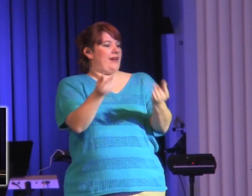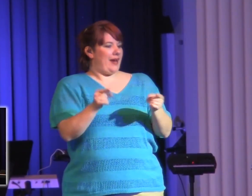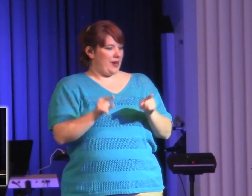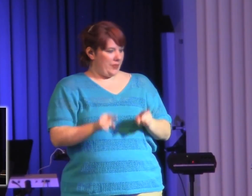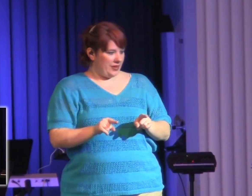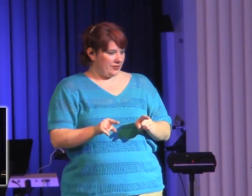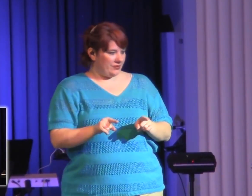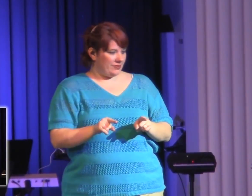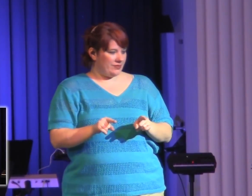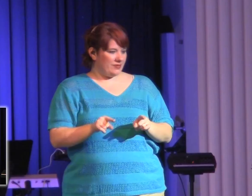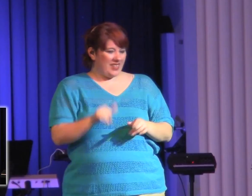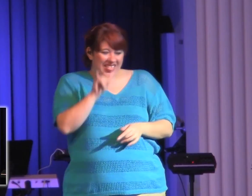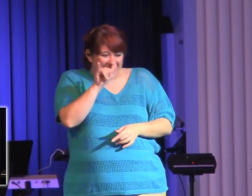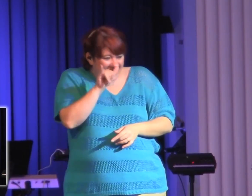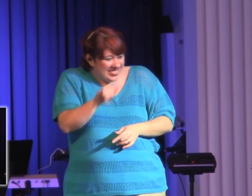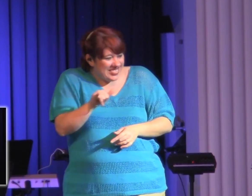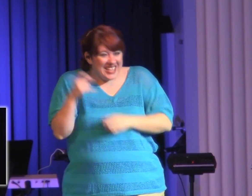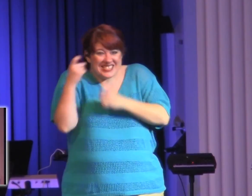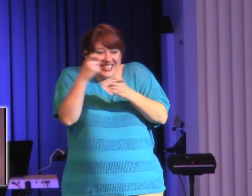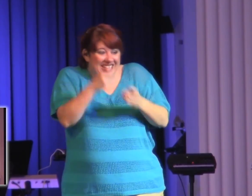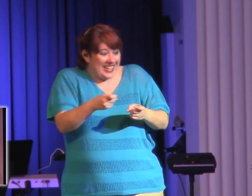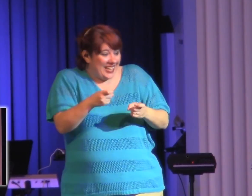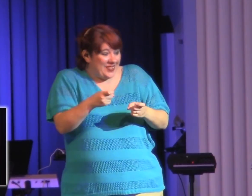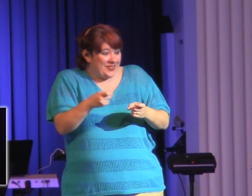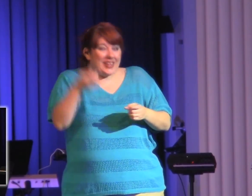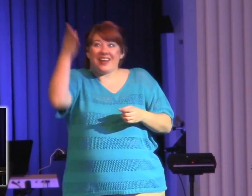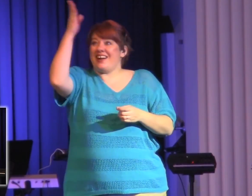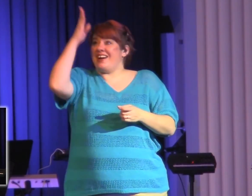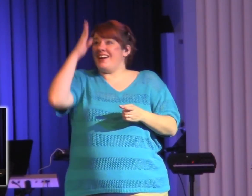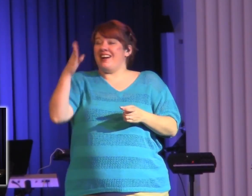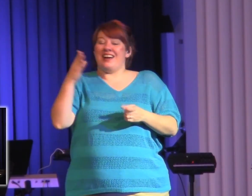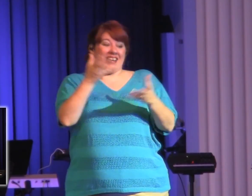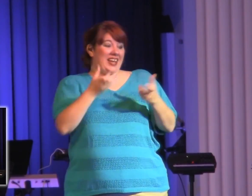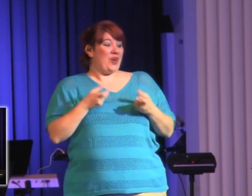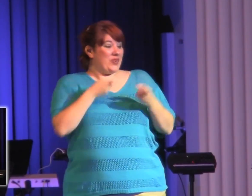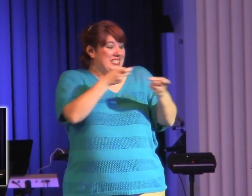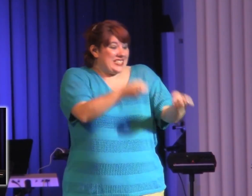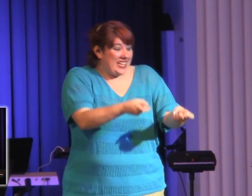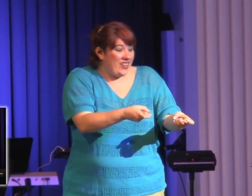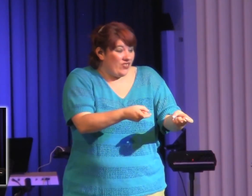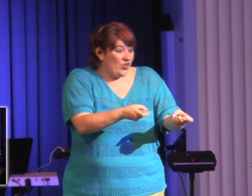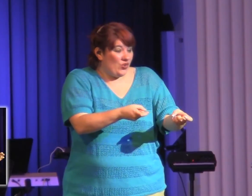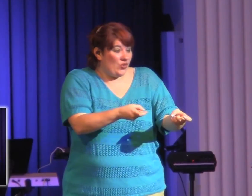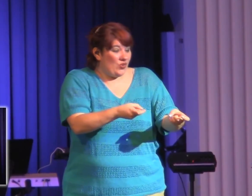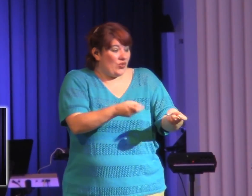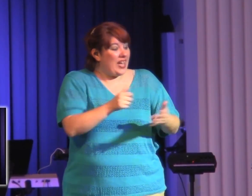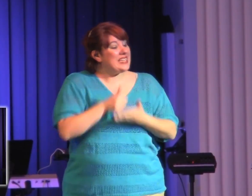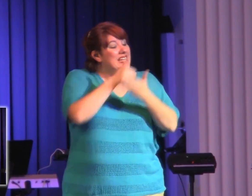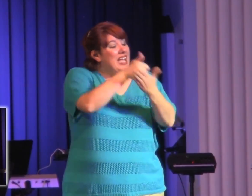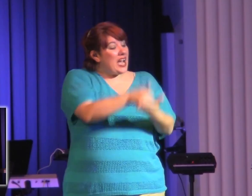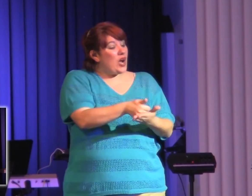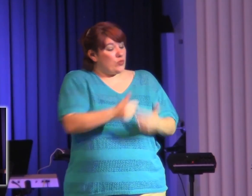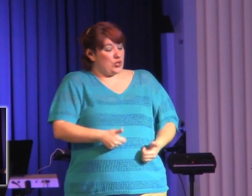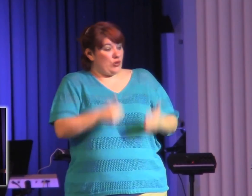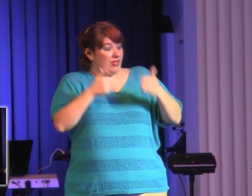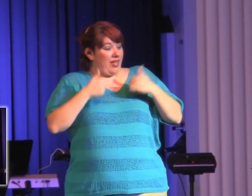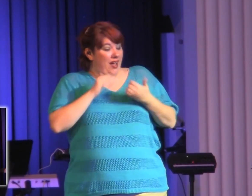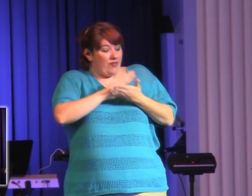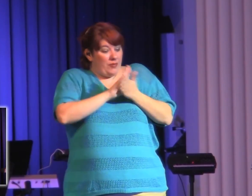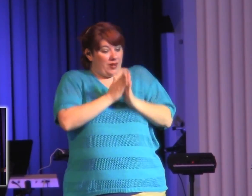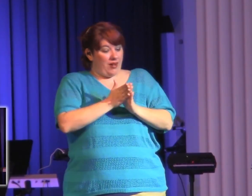that he's wanting to give you in order to help you to live a holy life. The key word is Holy